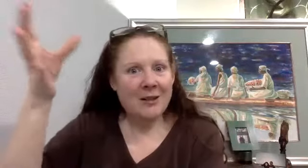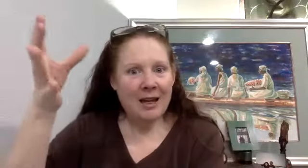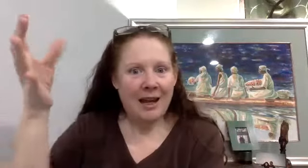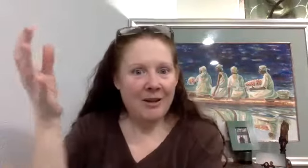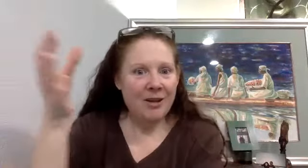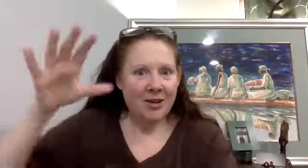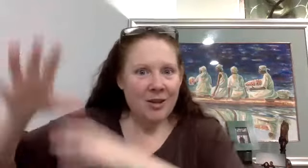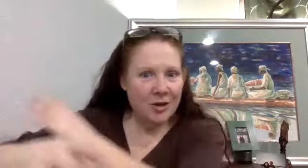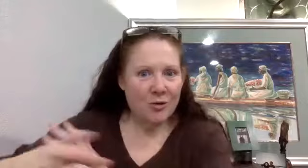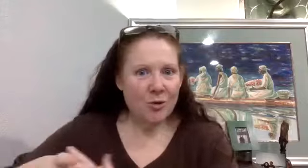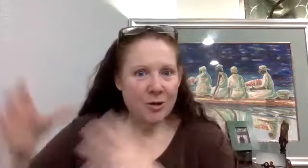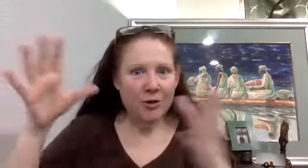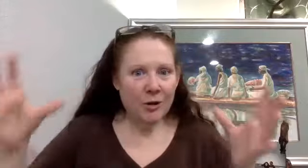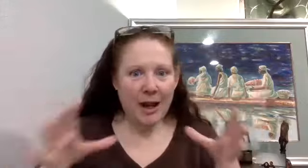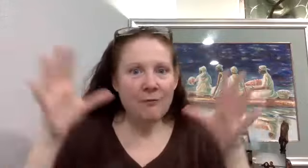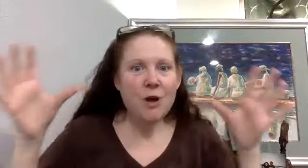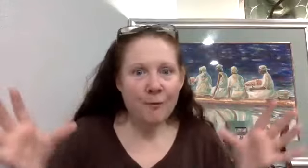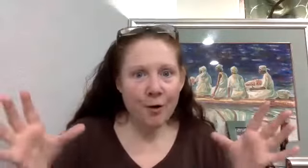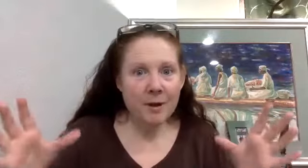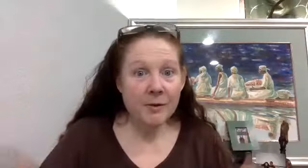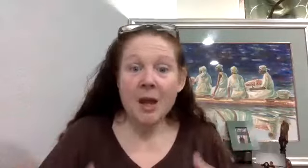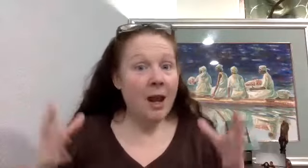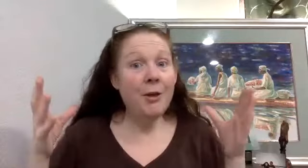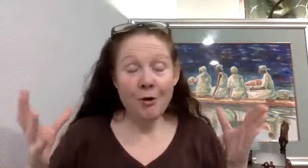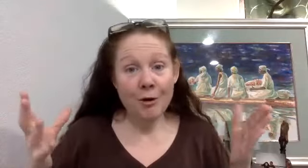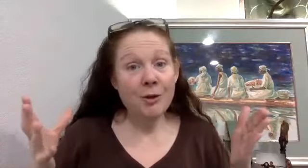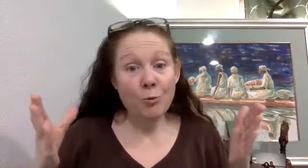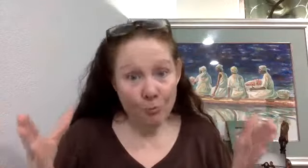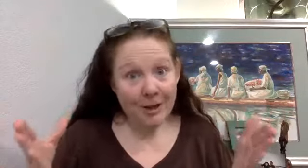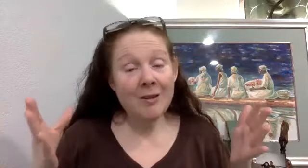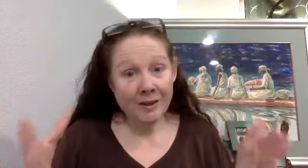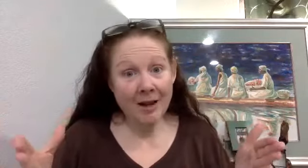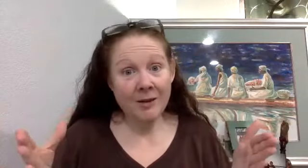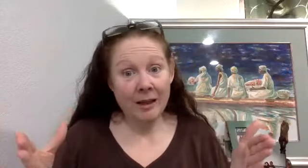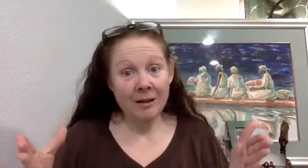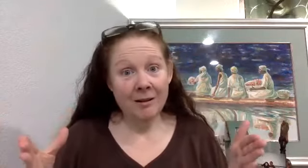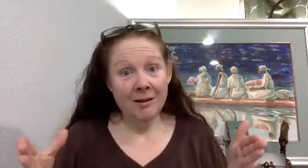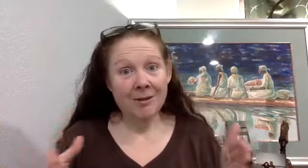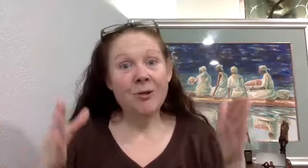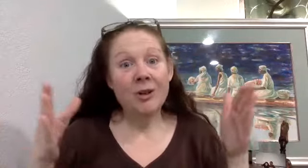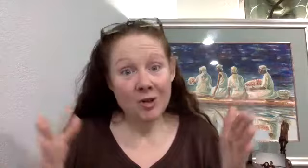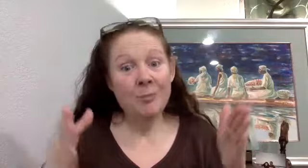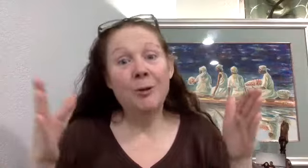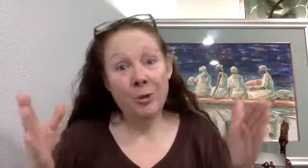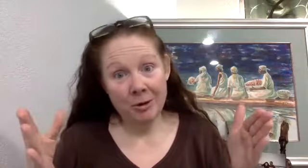skin is they're just, they're, they're, they have no firmness. And then there are some really sexy, traditionally built women,